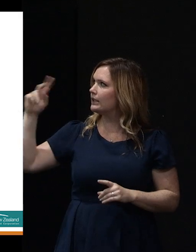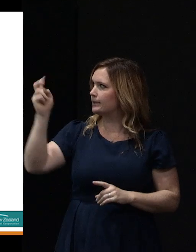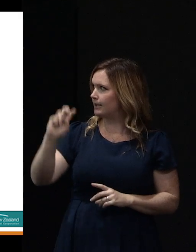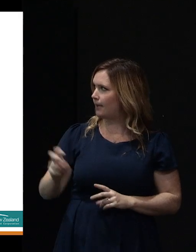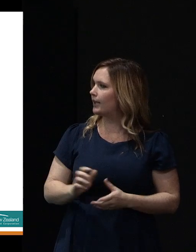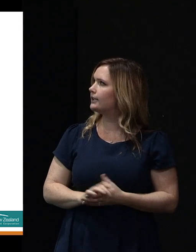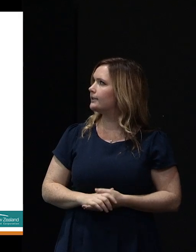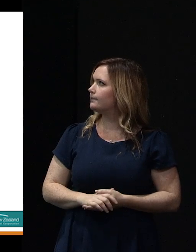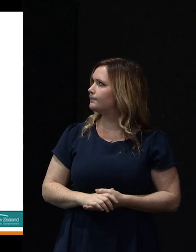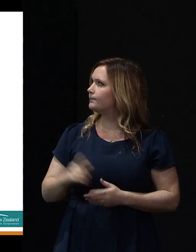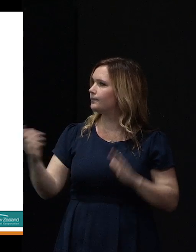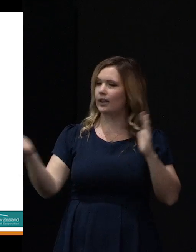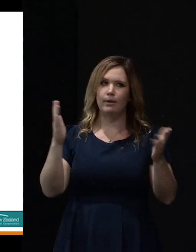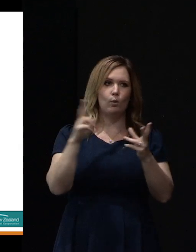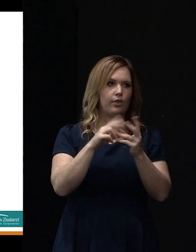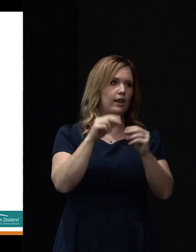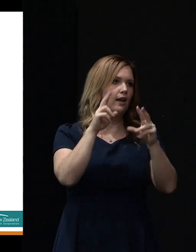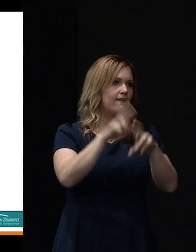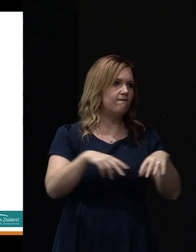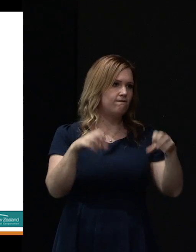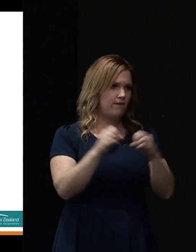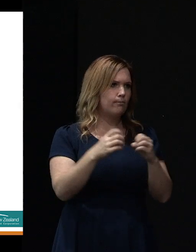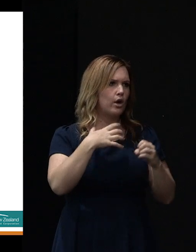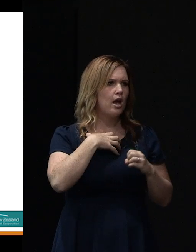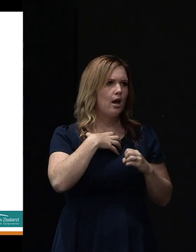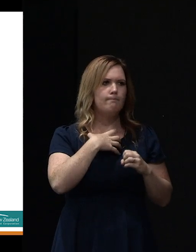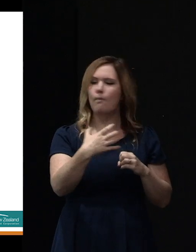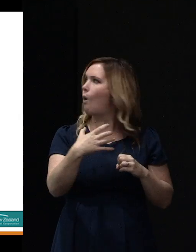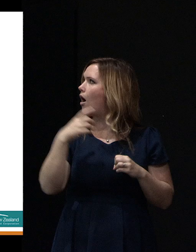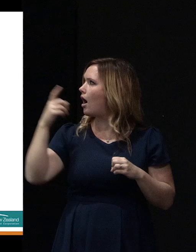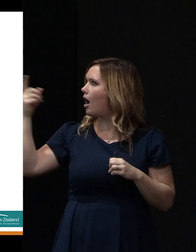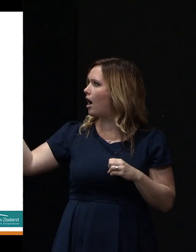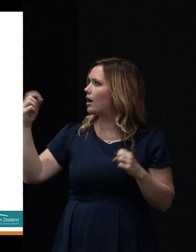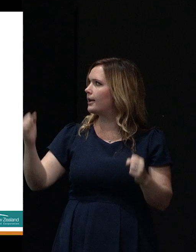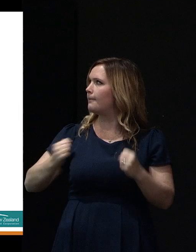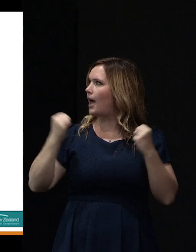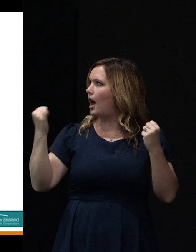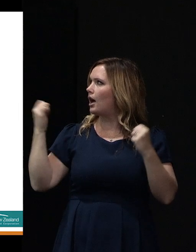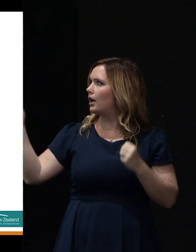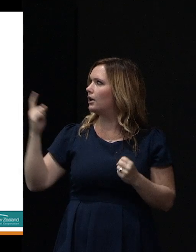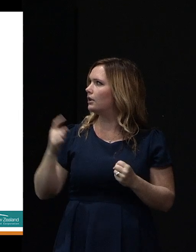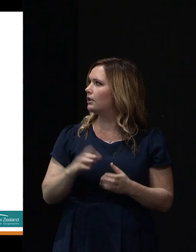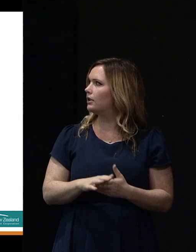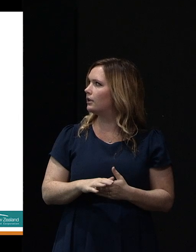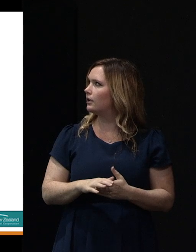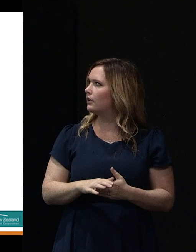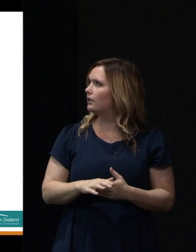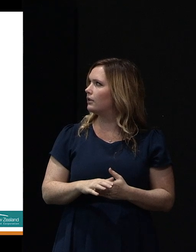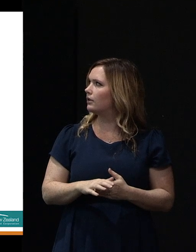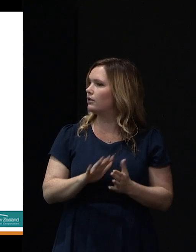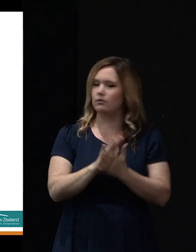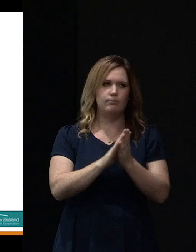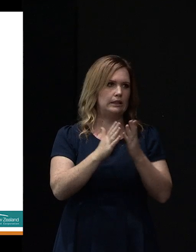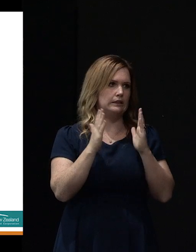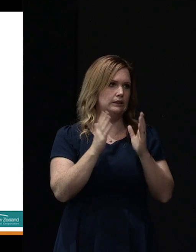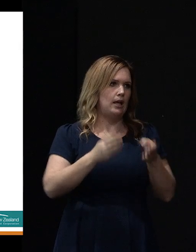event, obviously with the February one, where you can see there's a heck of a lot more power in the loadings that were imposed on buildings,